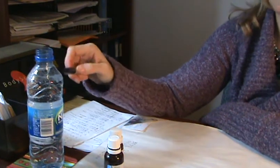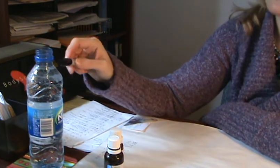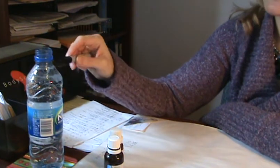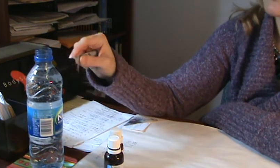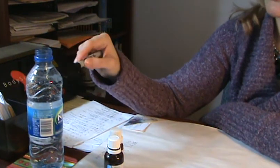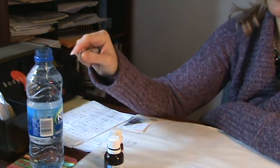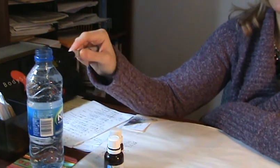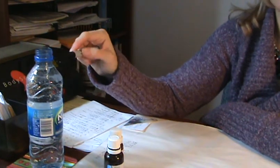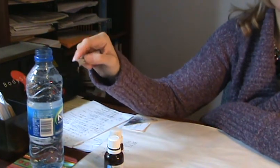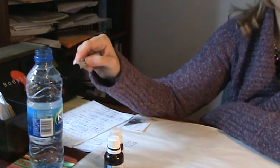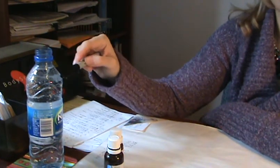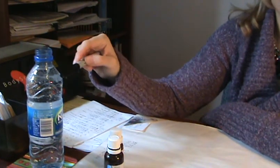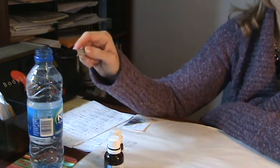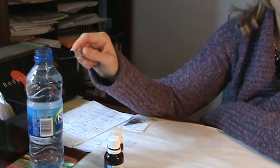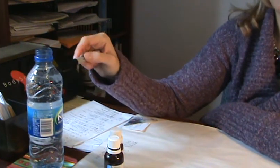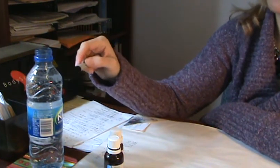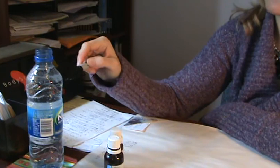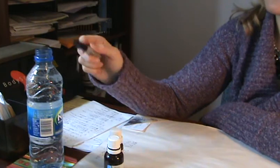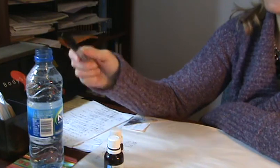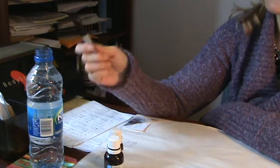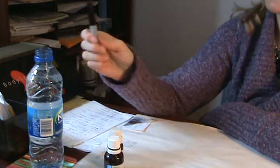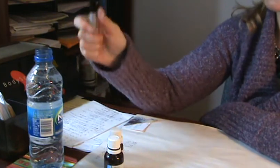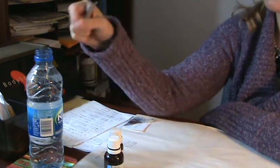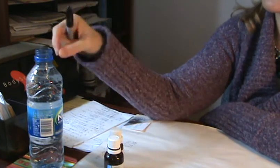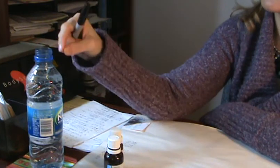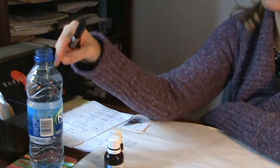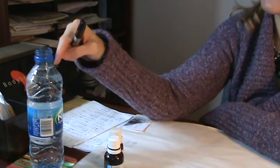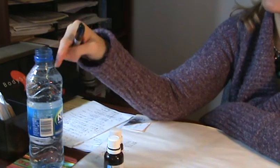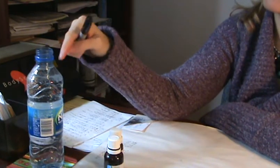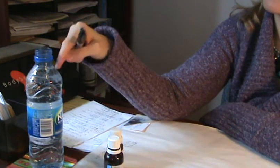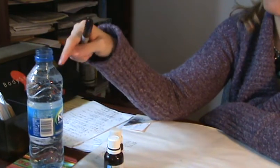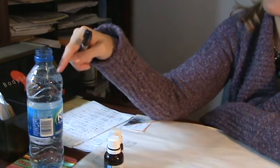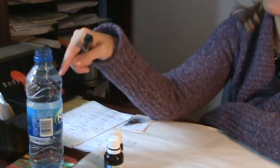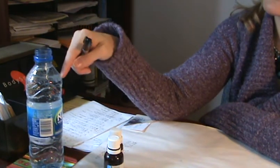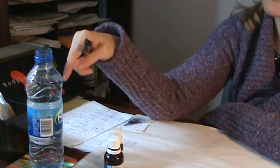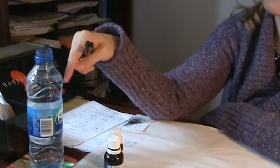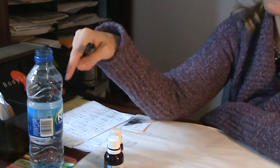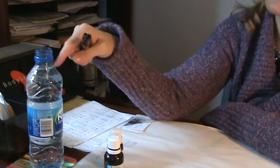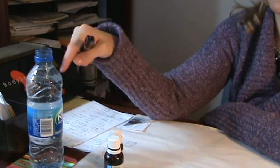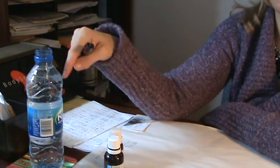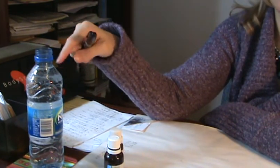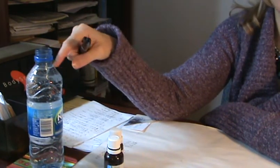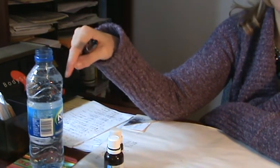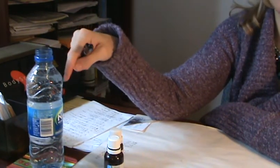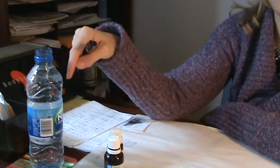mouthful, but it's okay to take a few mouthfuls the third.